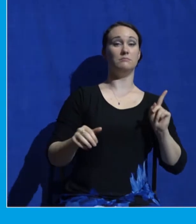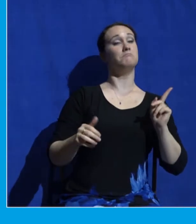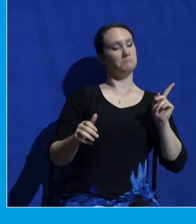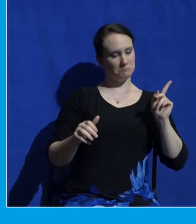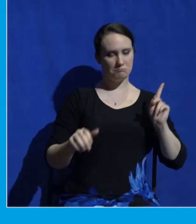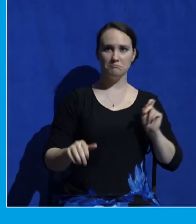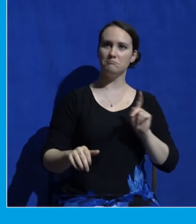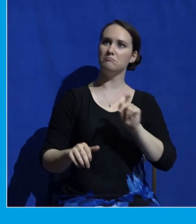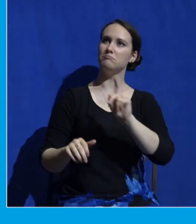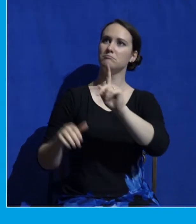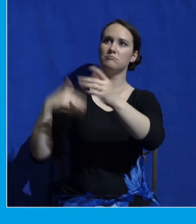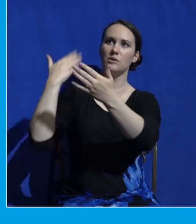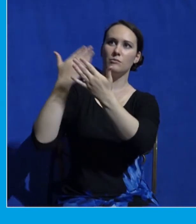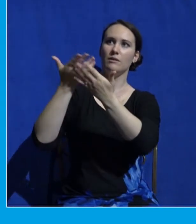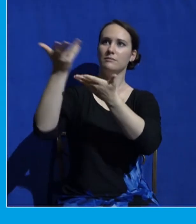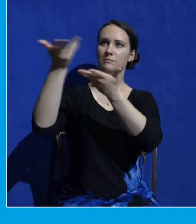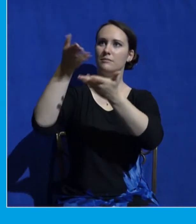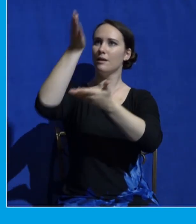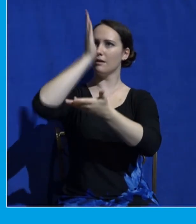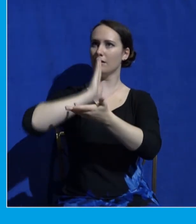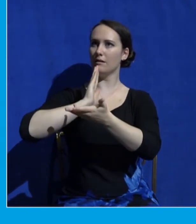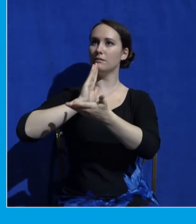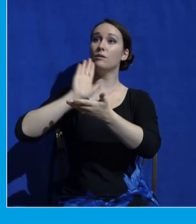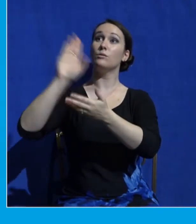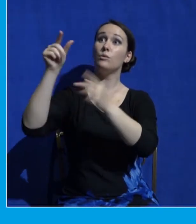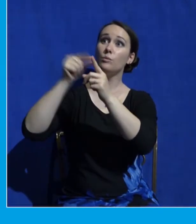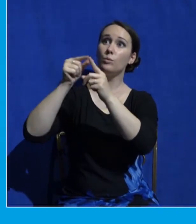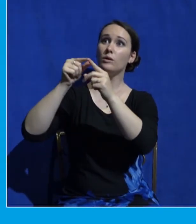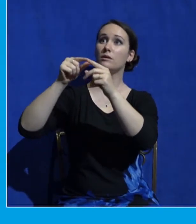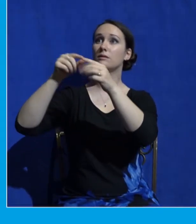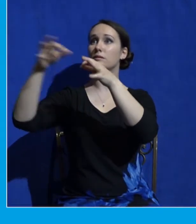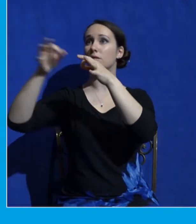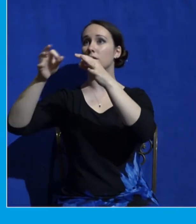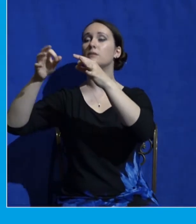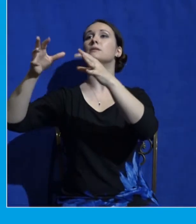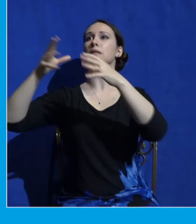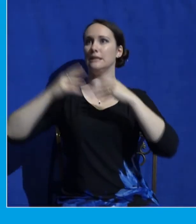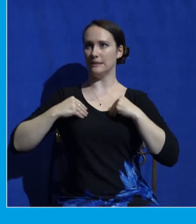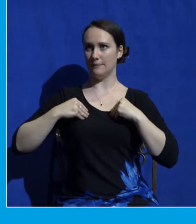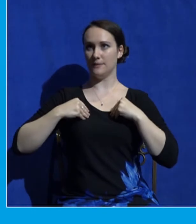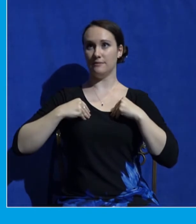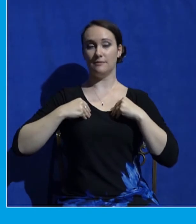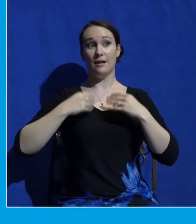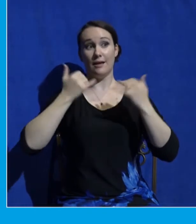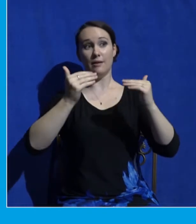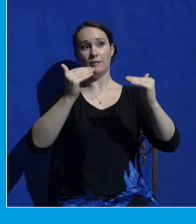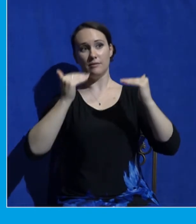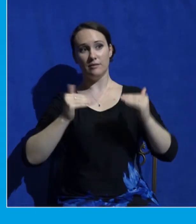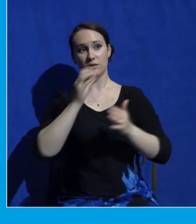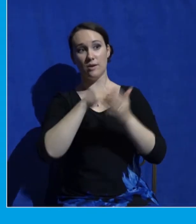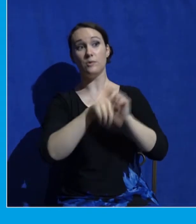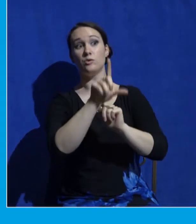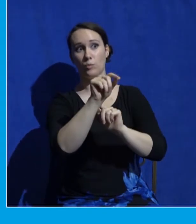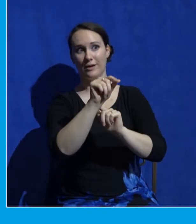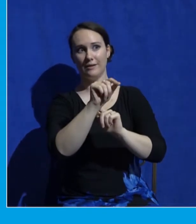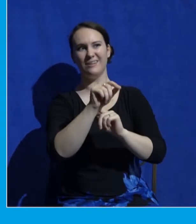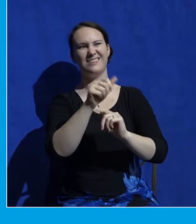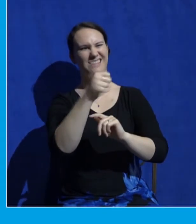receives the word of God. So if you turn the next page in the Bible, Exodus chapter 20, this is where we get the Ten Commandments and the